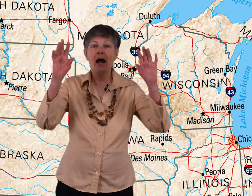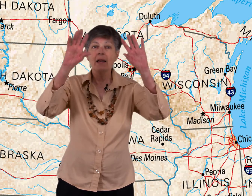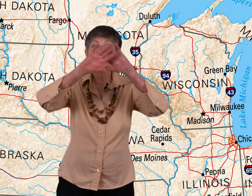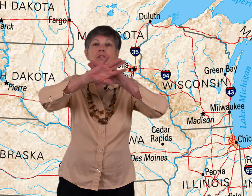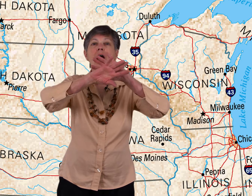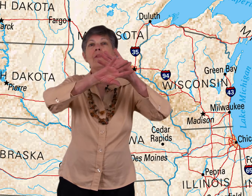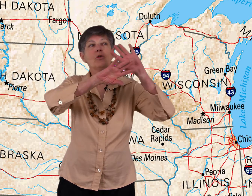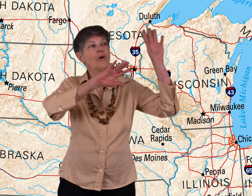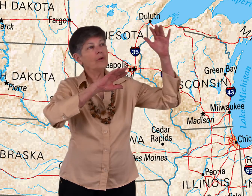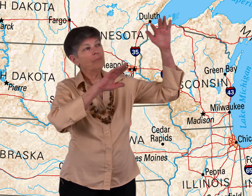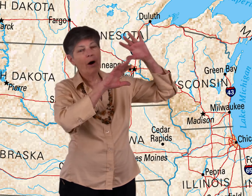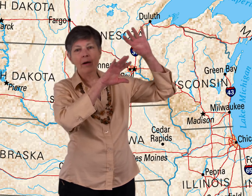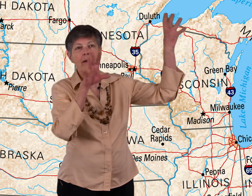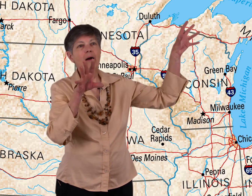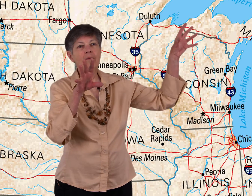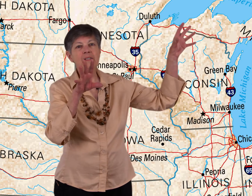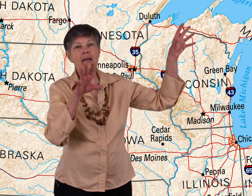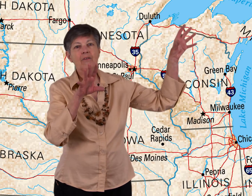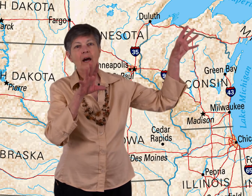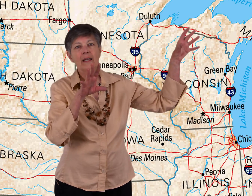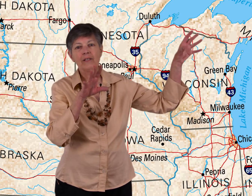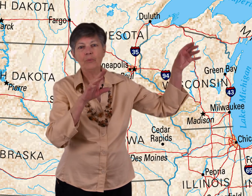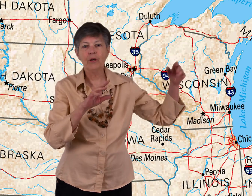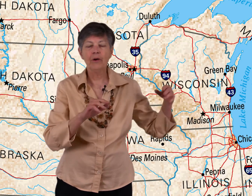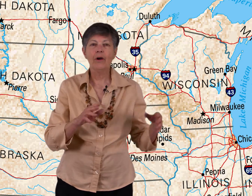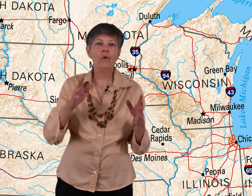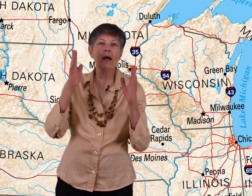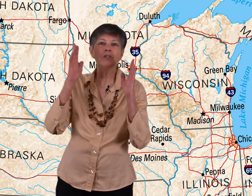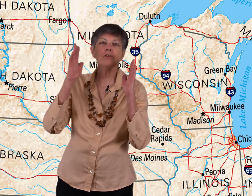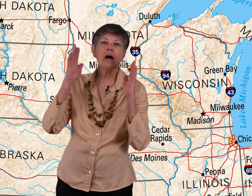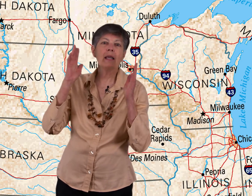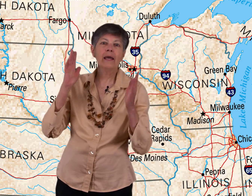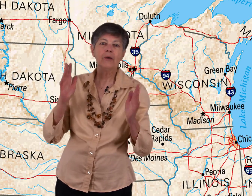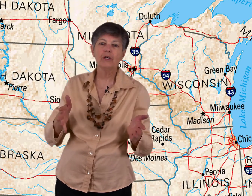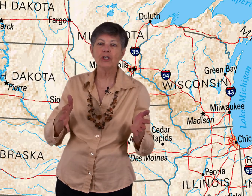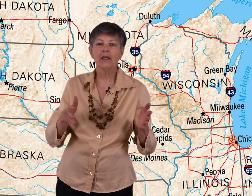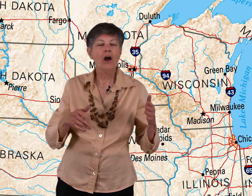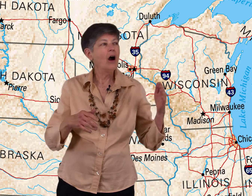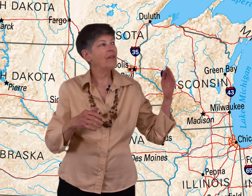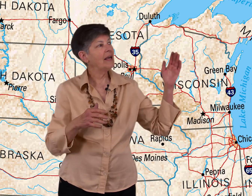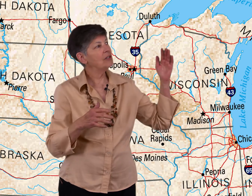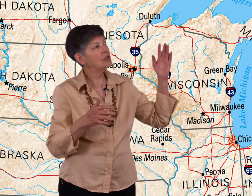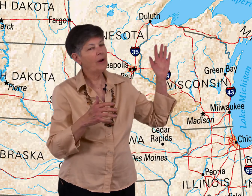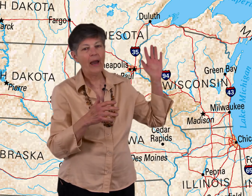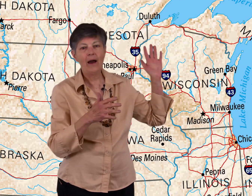got, on the northern part of the state, you've got Lake Superior. On the west, you've got Lake Michigan. On the east, have,